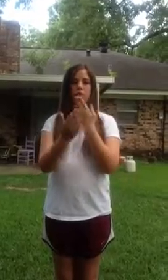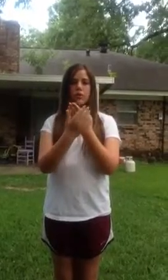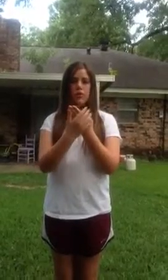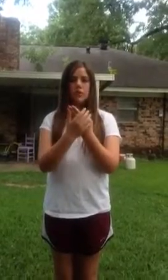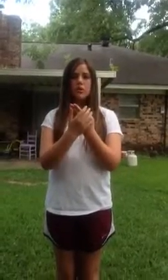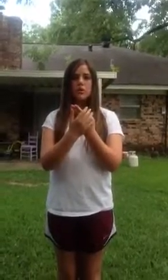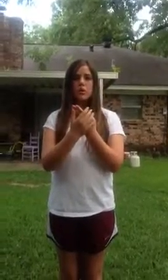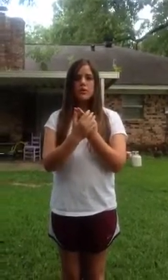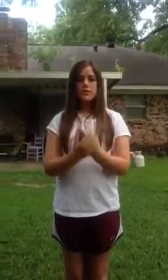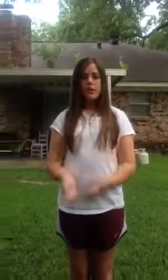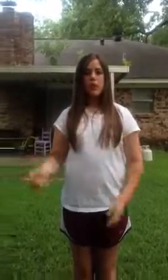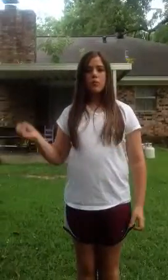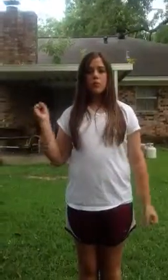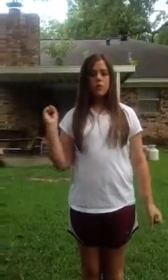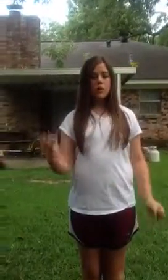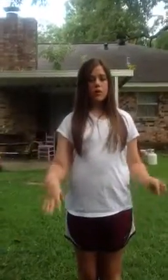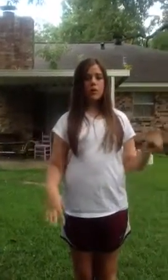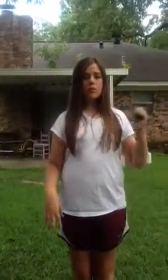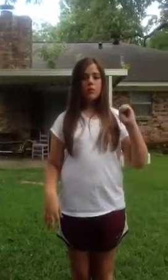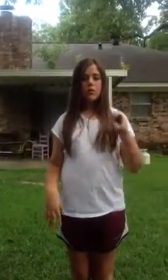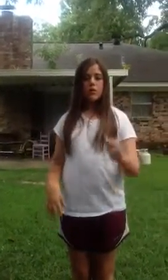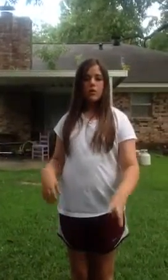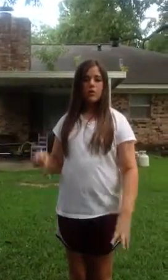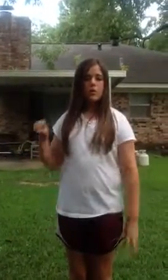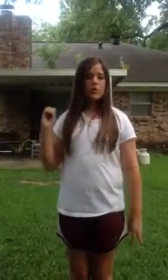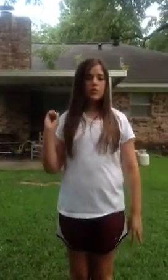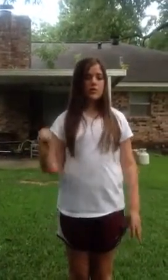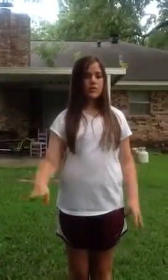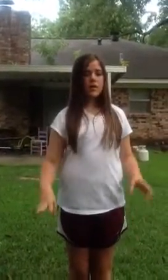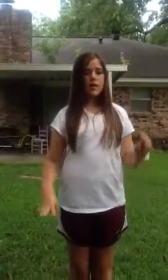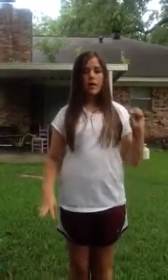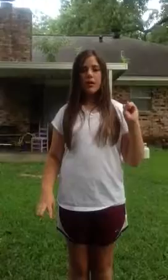goodness, I will keep on singing.